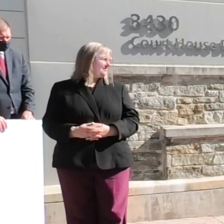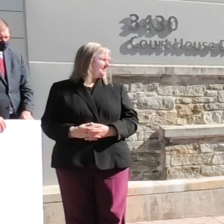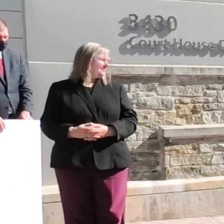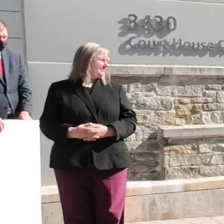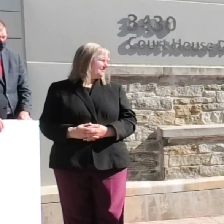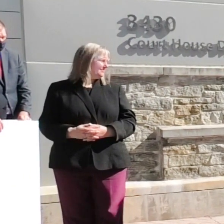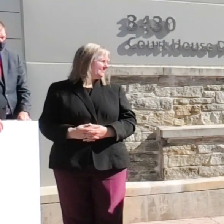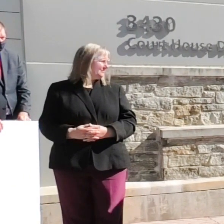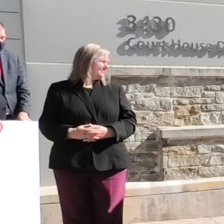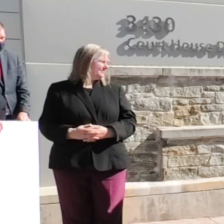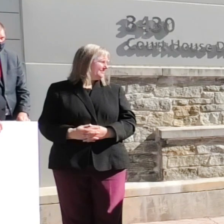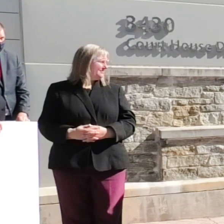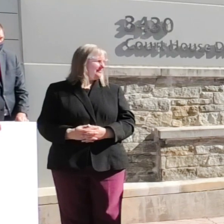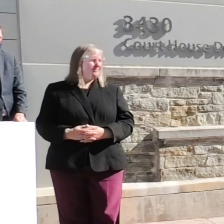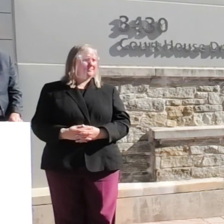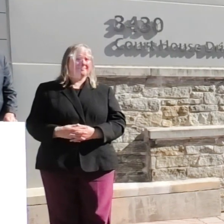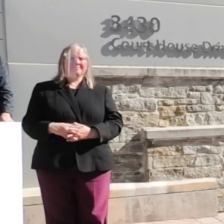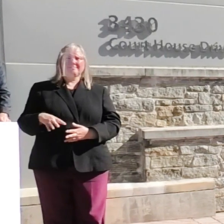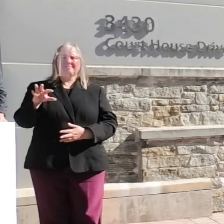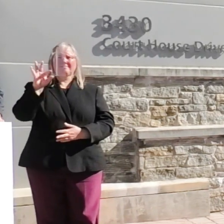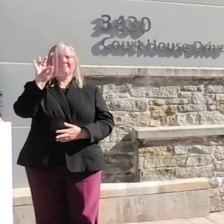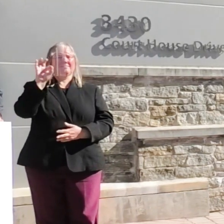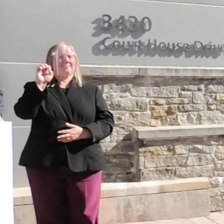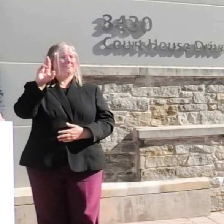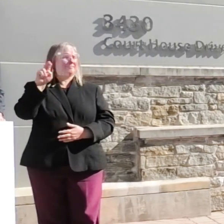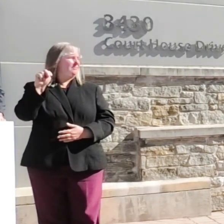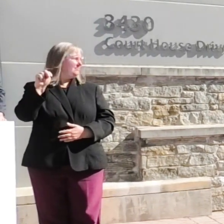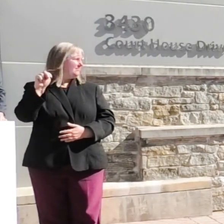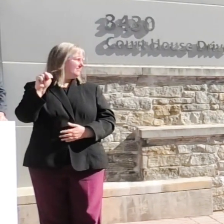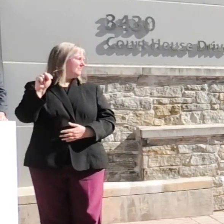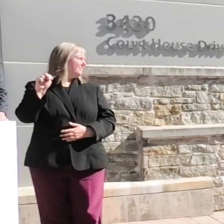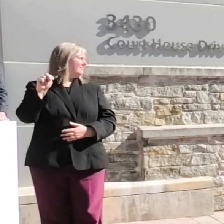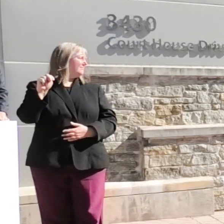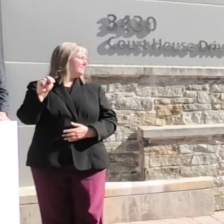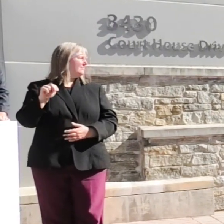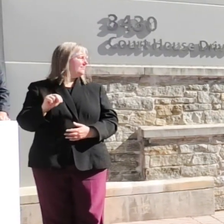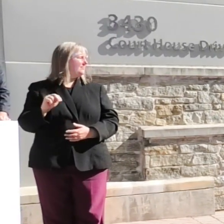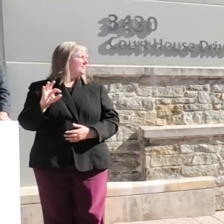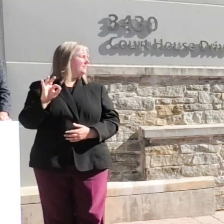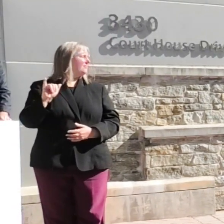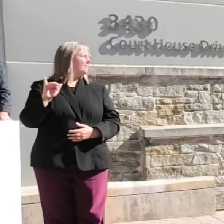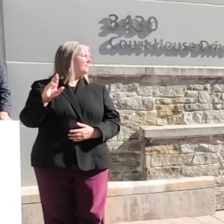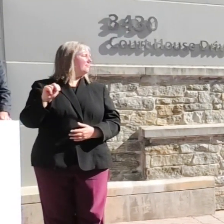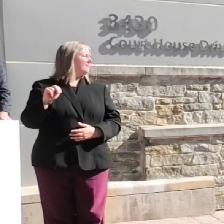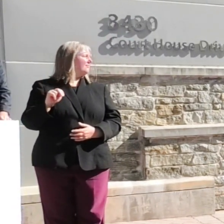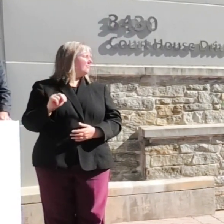burn you you